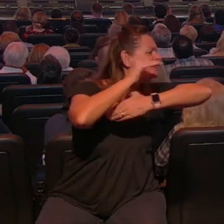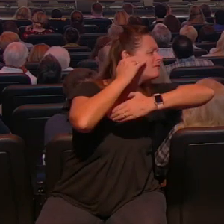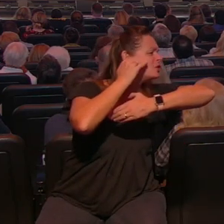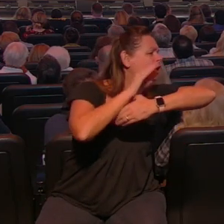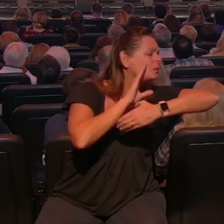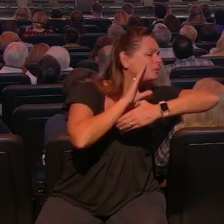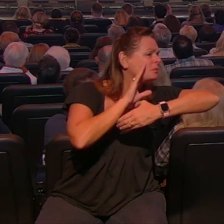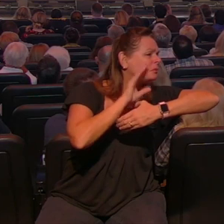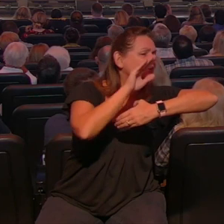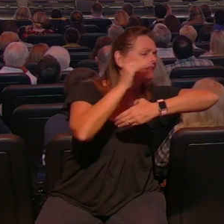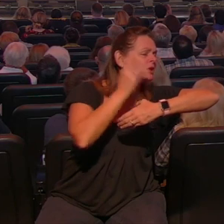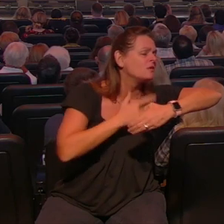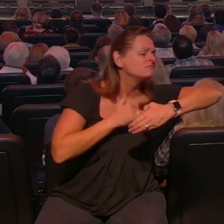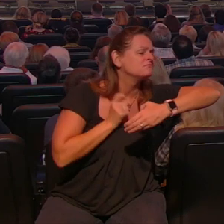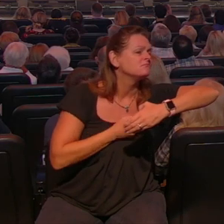you'll never know how much they needed to hear that today